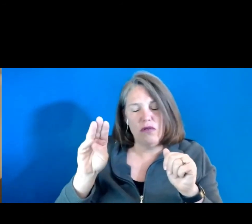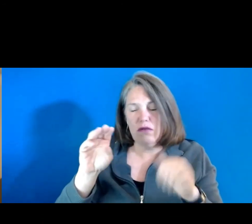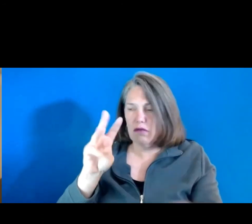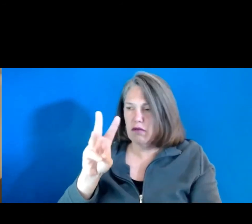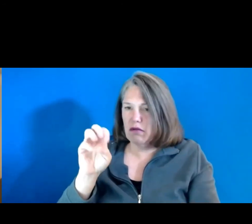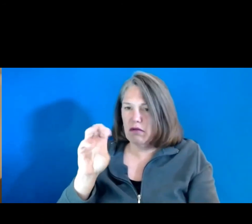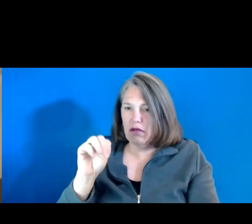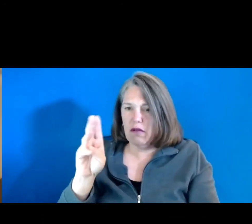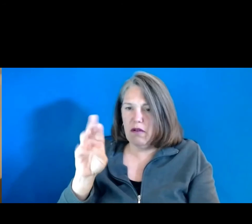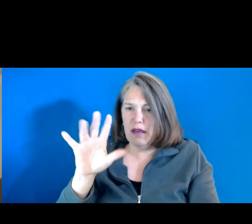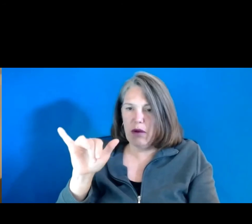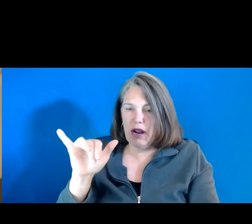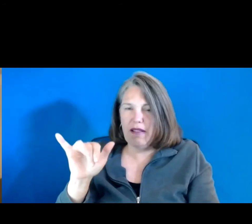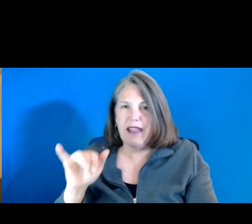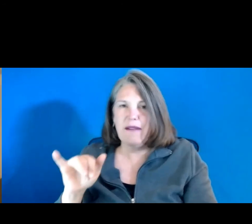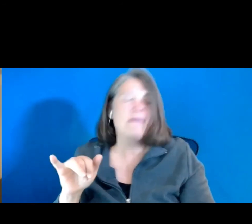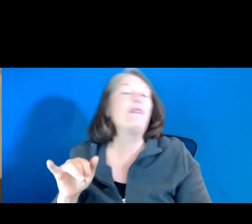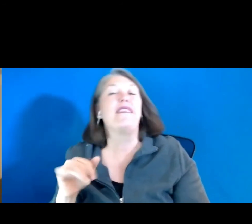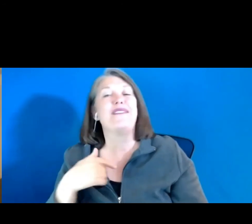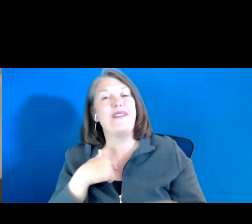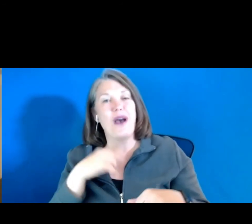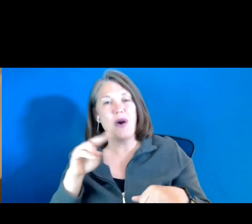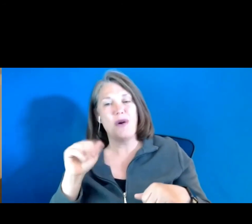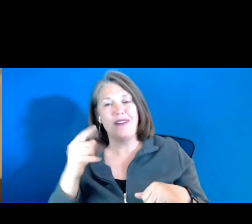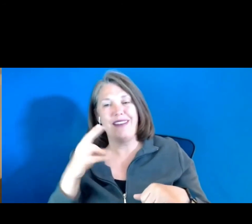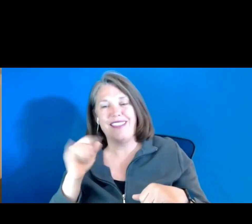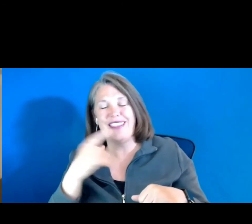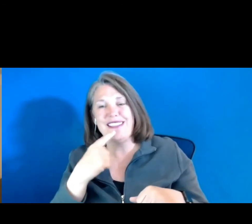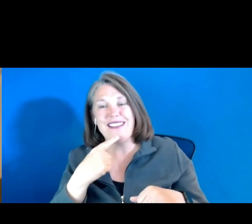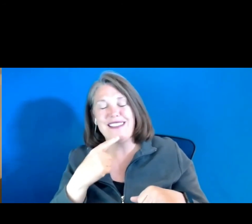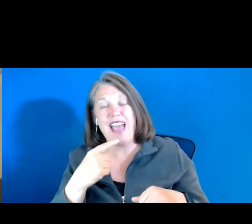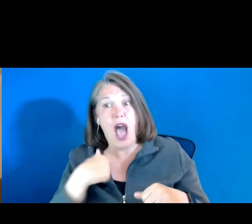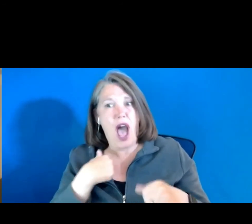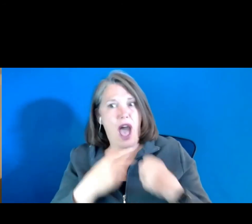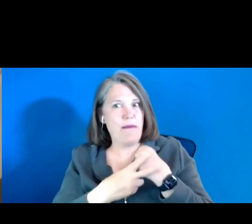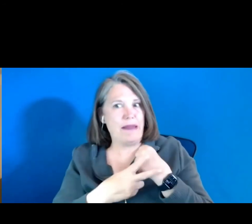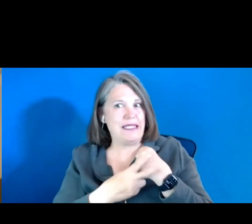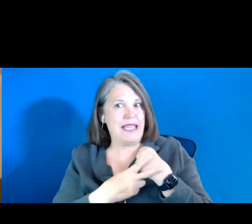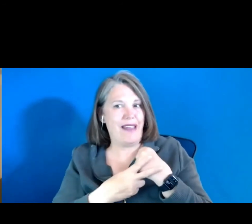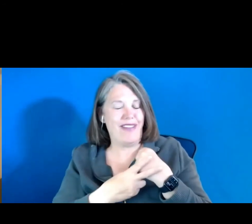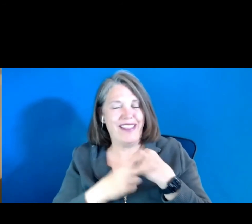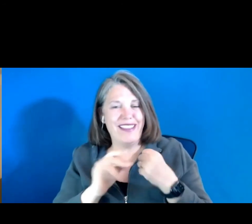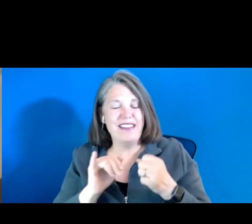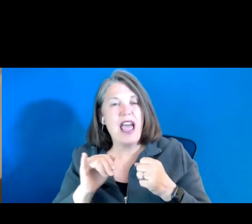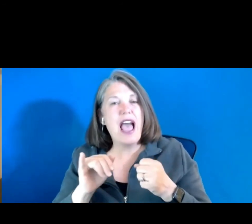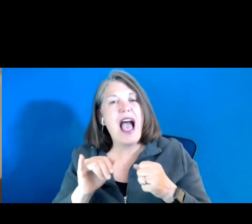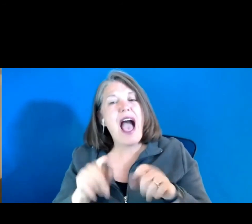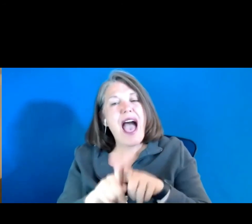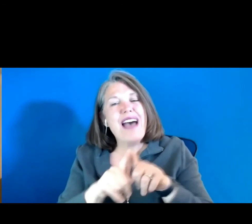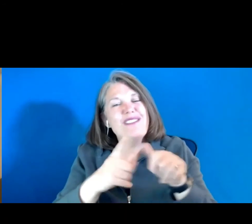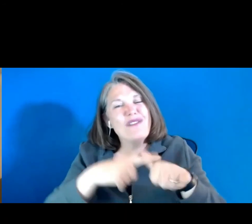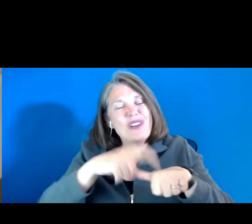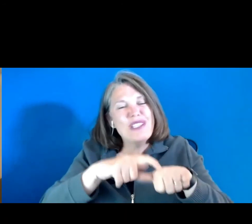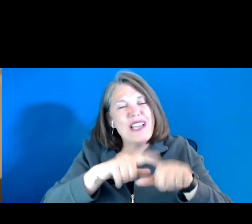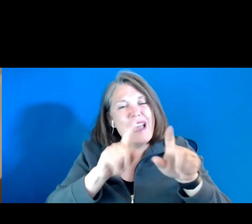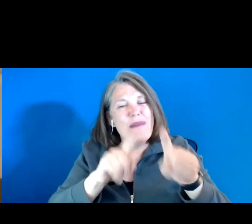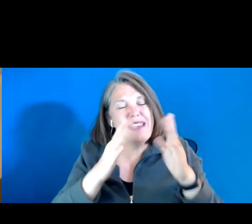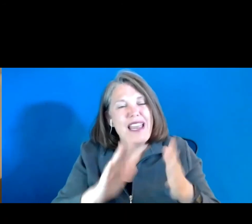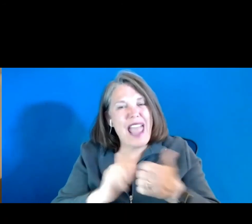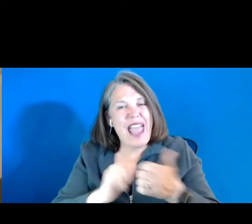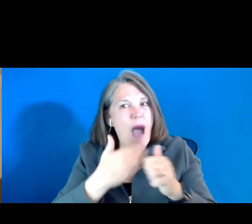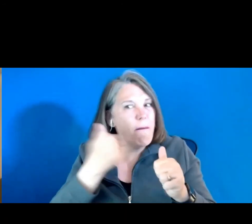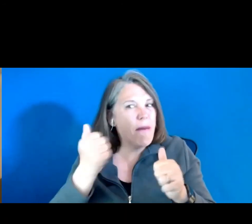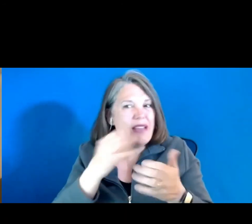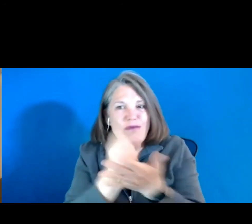So, Felice, I've been saving this question from the beginning. Someone asked, as a first-time attendee, how best can I take advantage of all of the